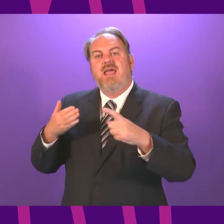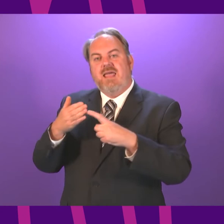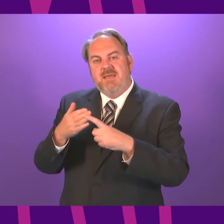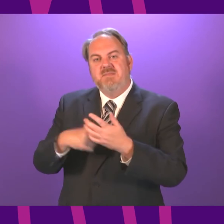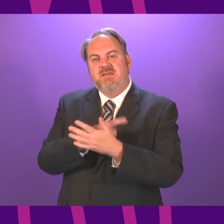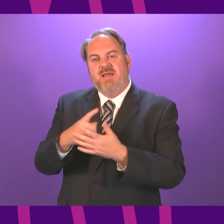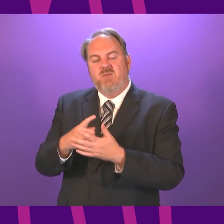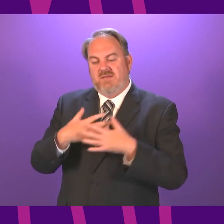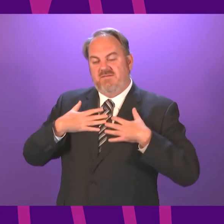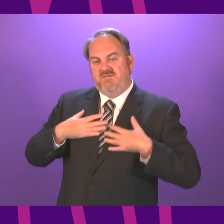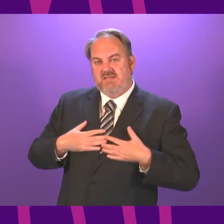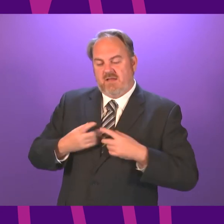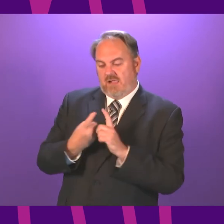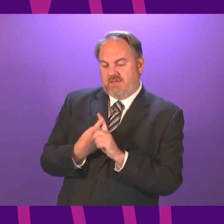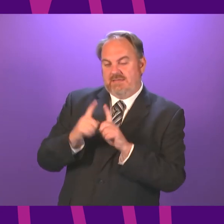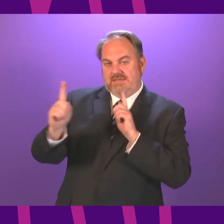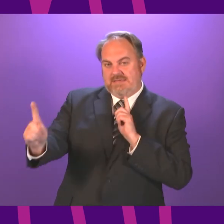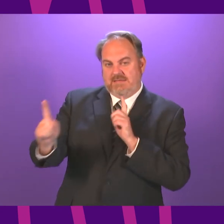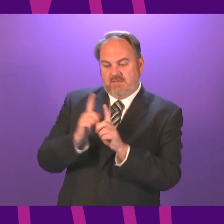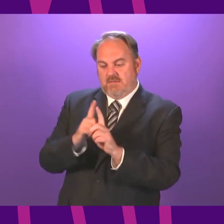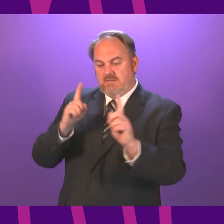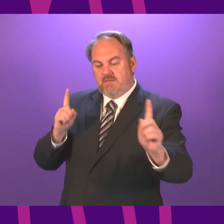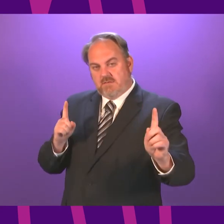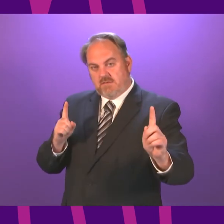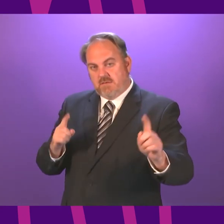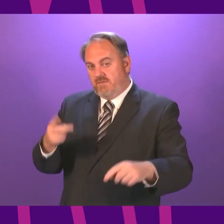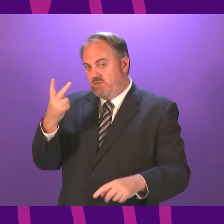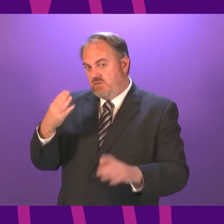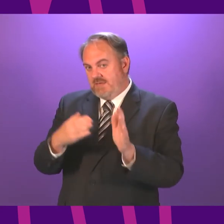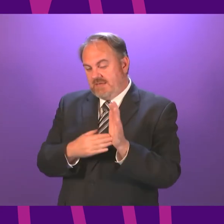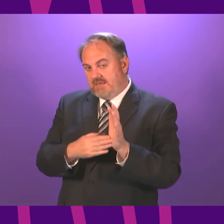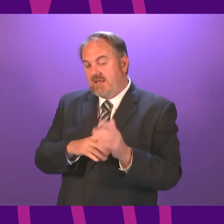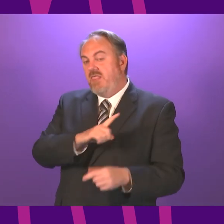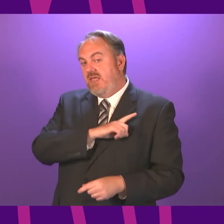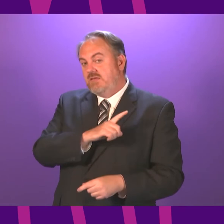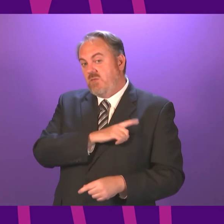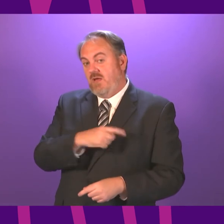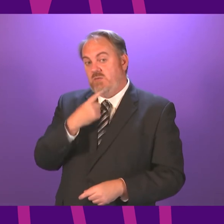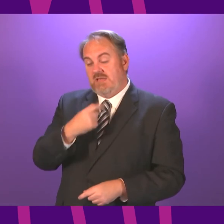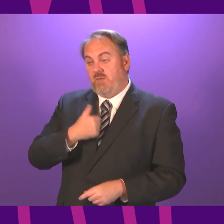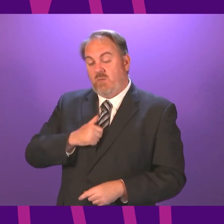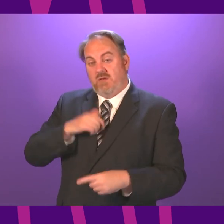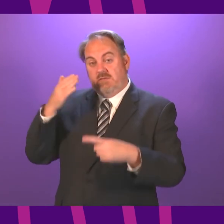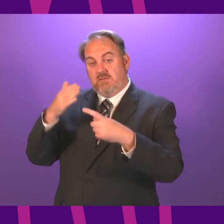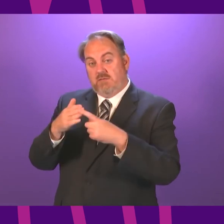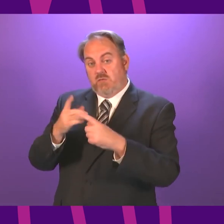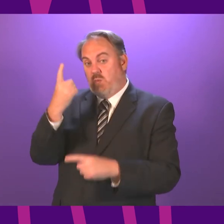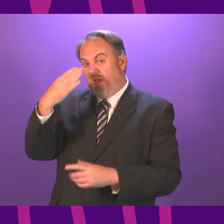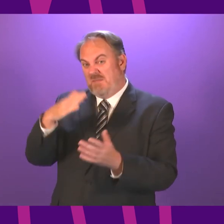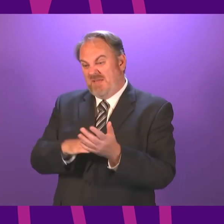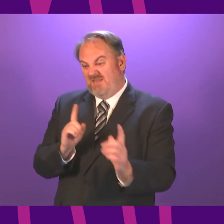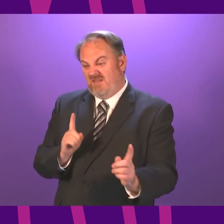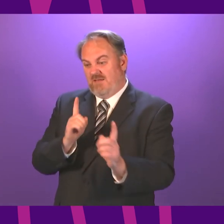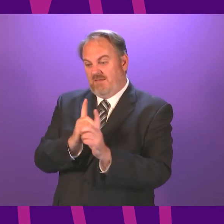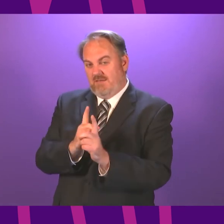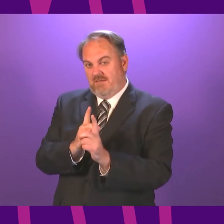distancing and the two-metre physical distancing. That is one of the reasons why we are keen to reduce to the point of eliminating completely the